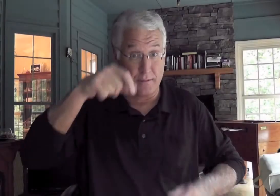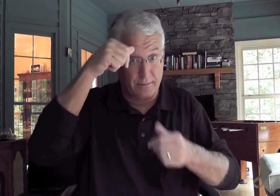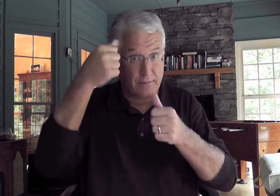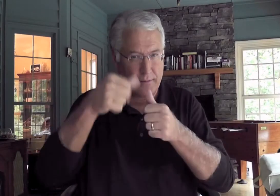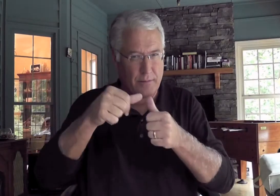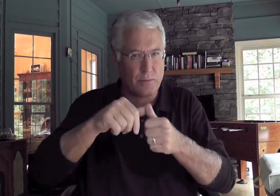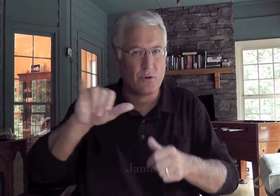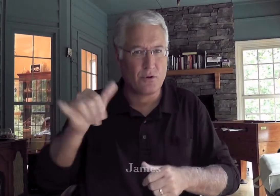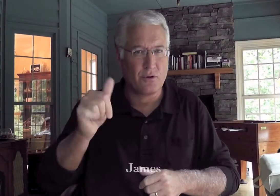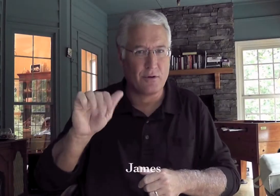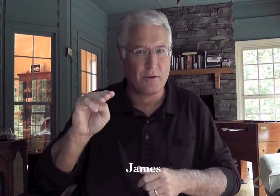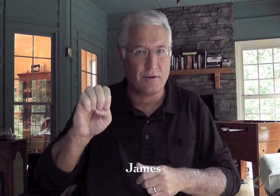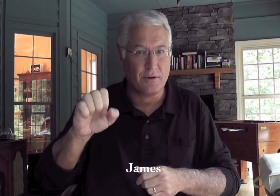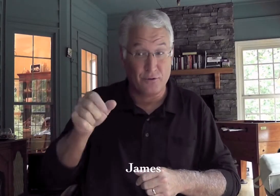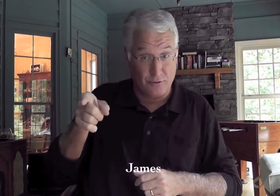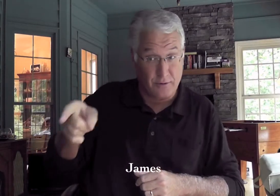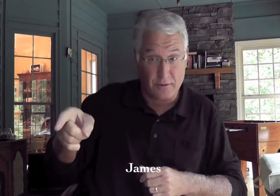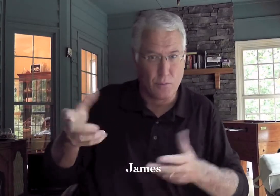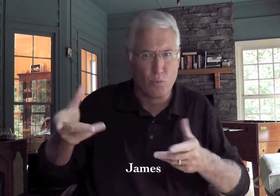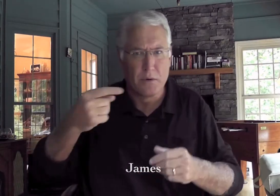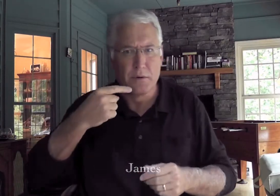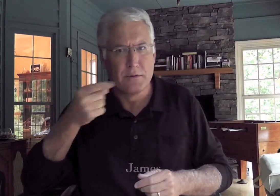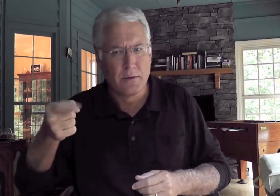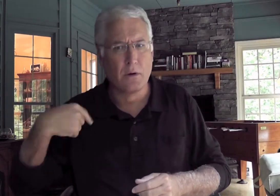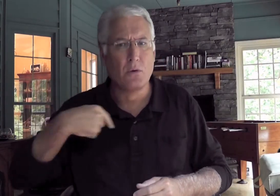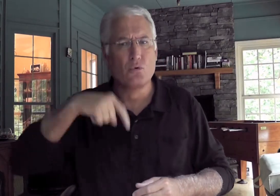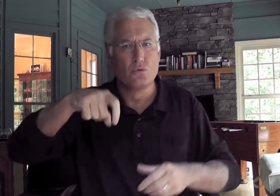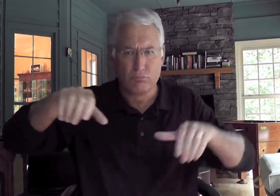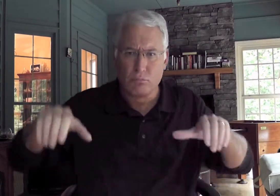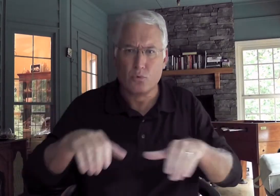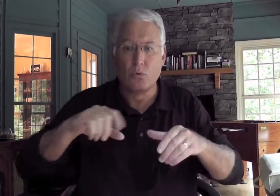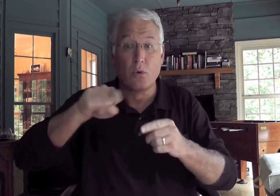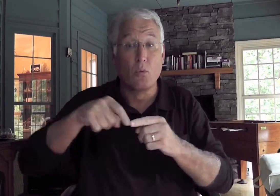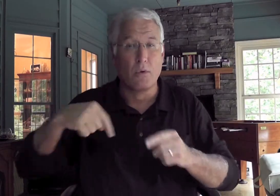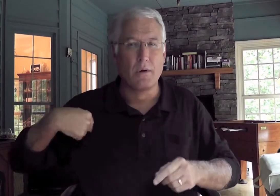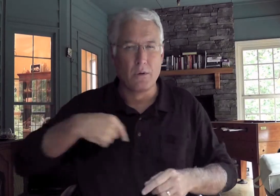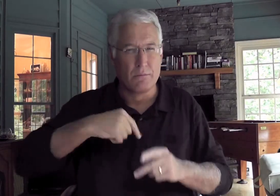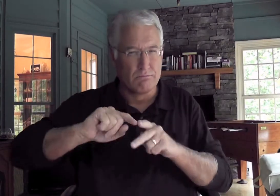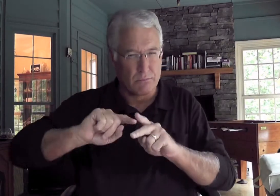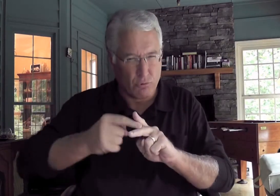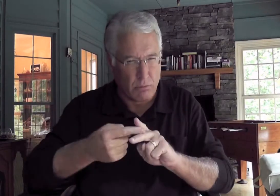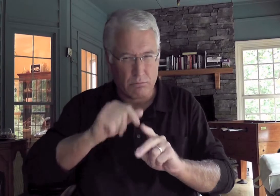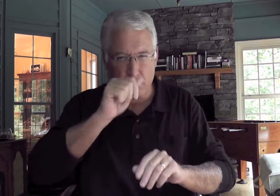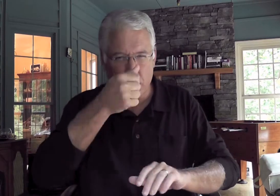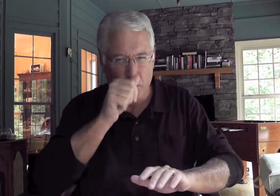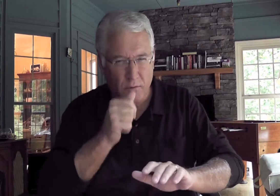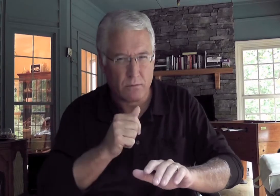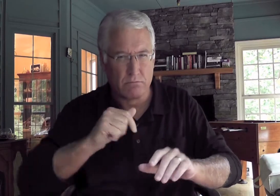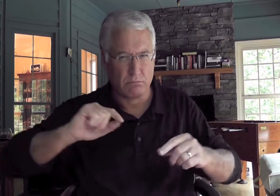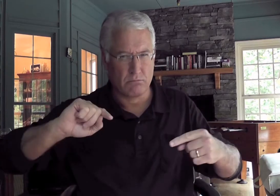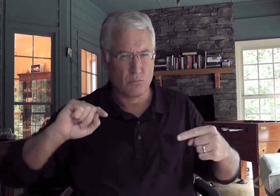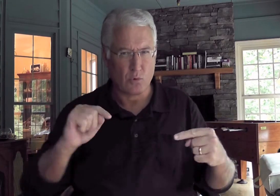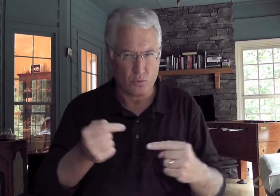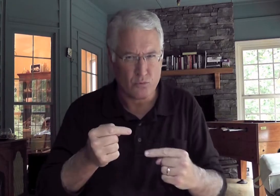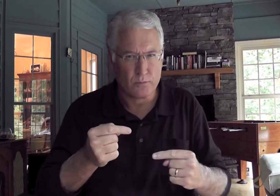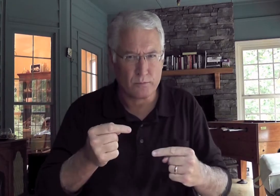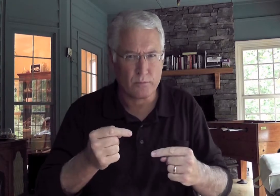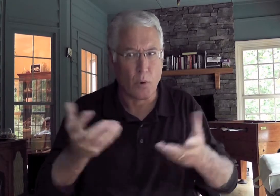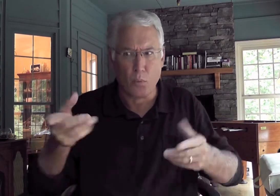Now we need to understand what James said in the Bible about this. He said that when we are starting in the midst to